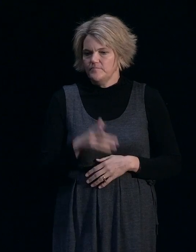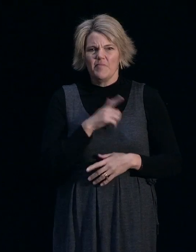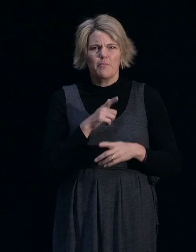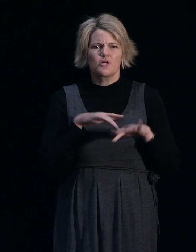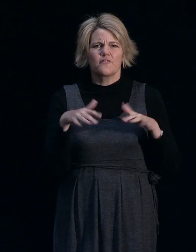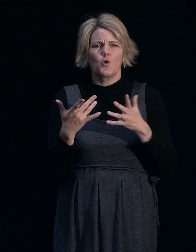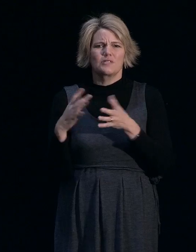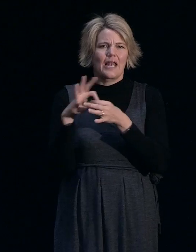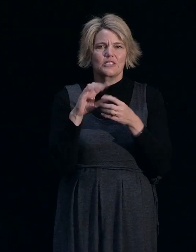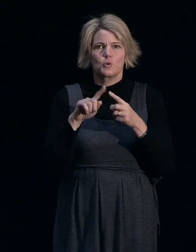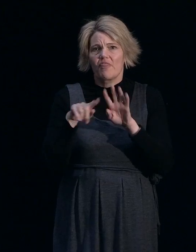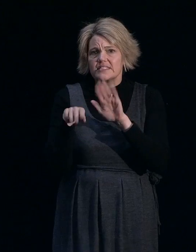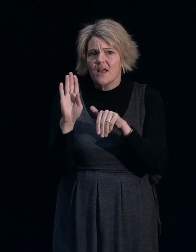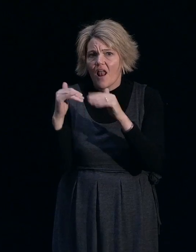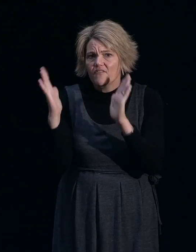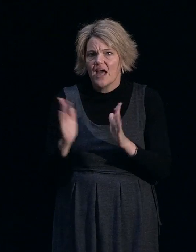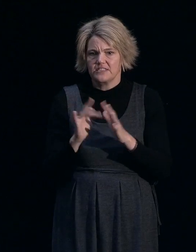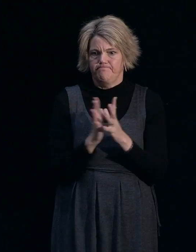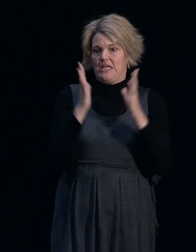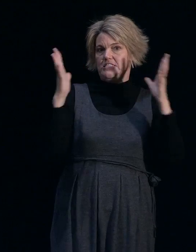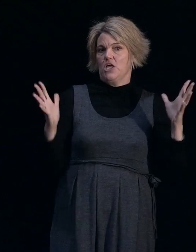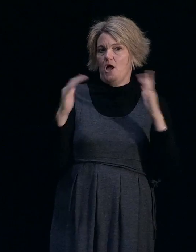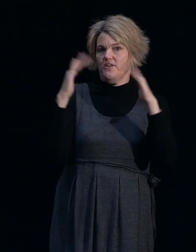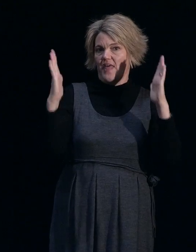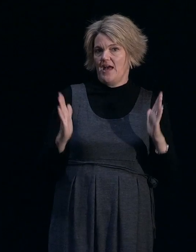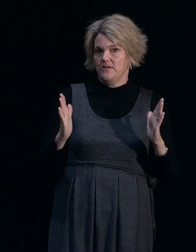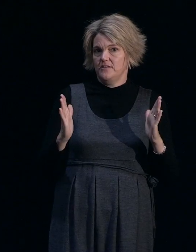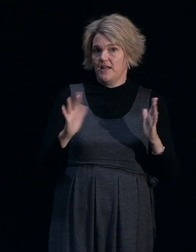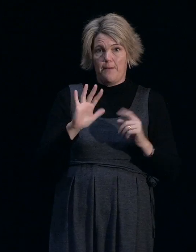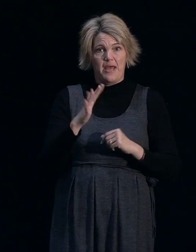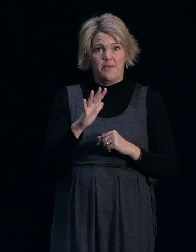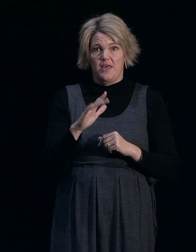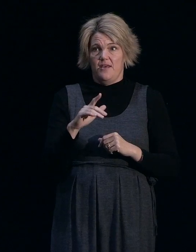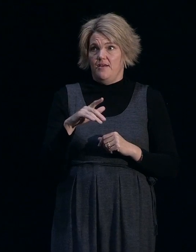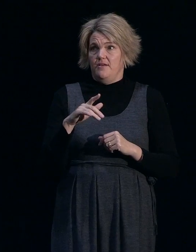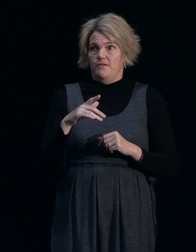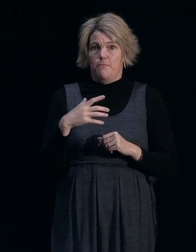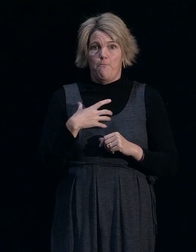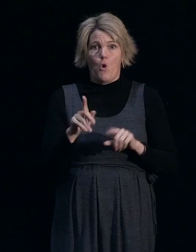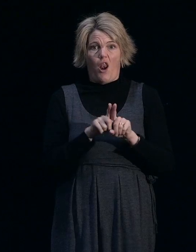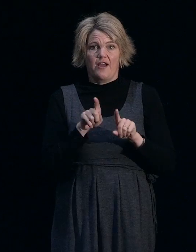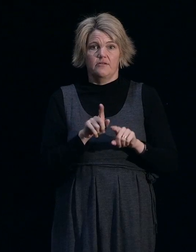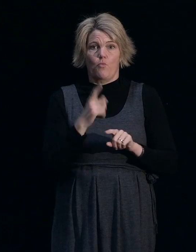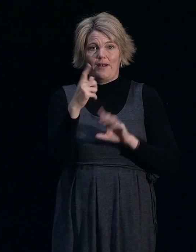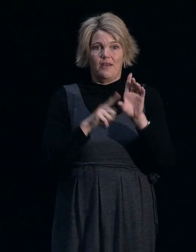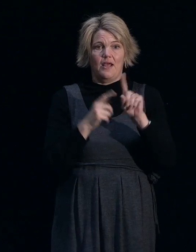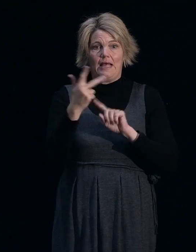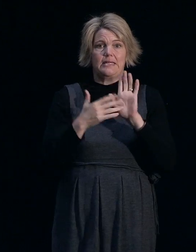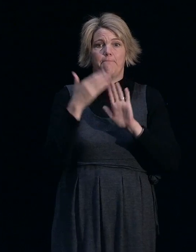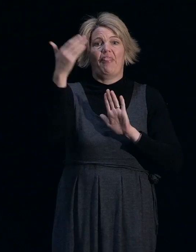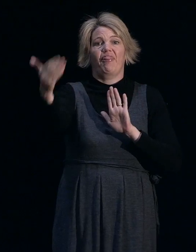house, the size of the house. And it might be another 12 or 18 months away before that new house has actually